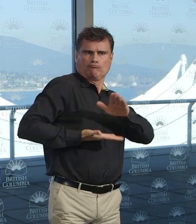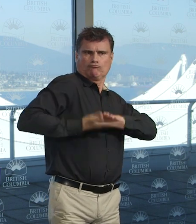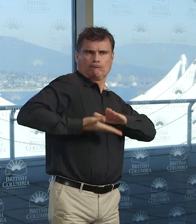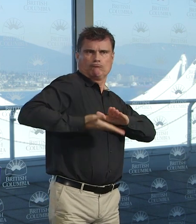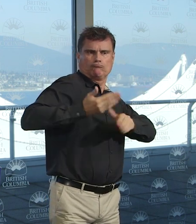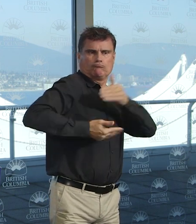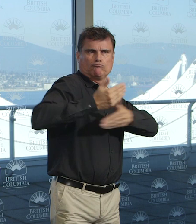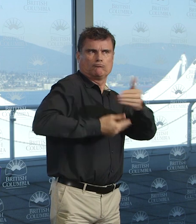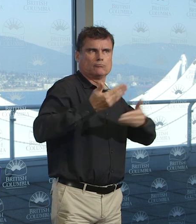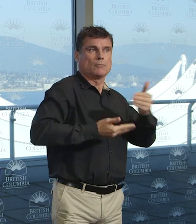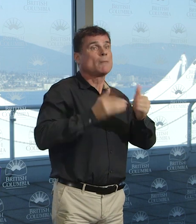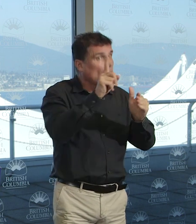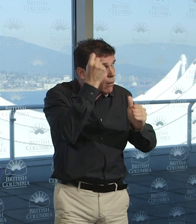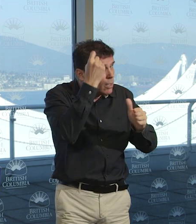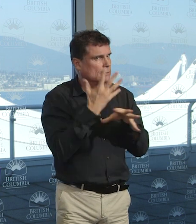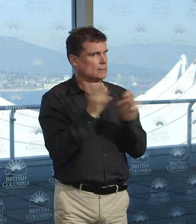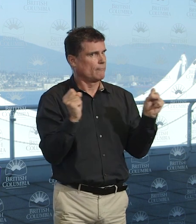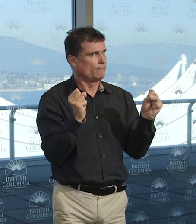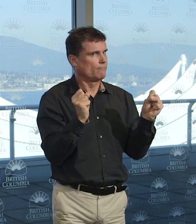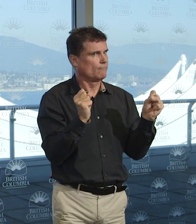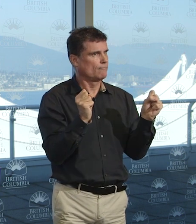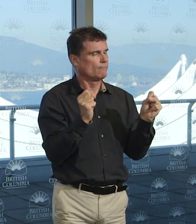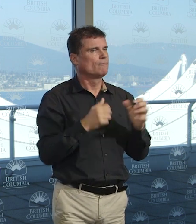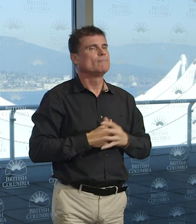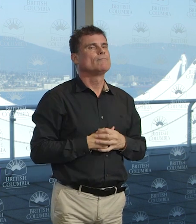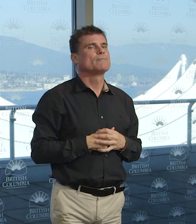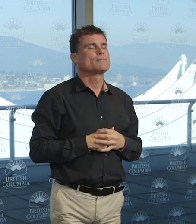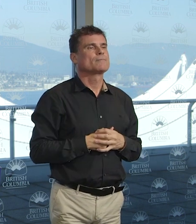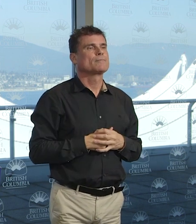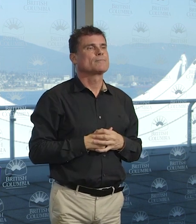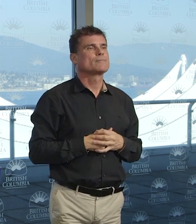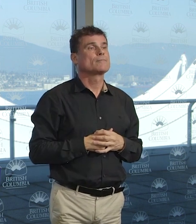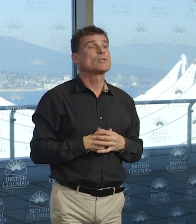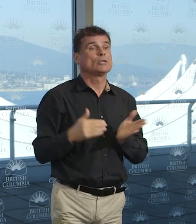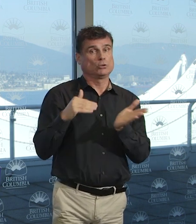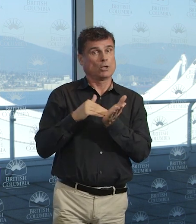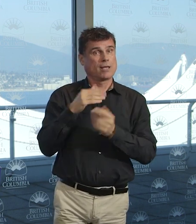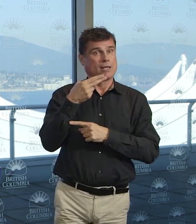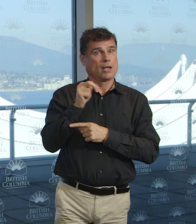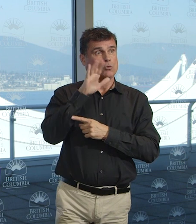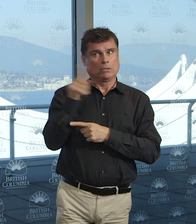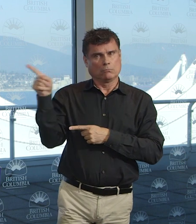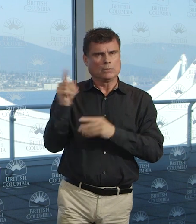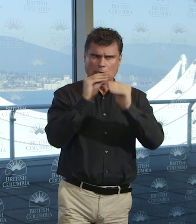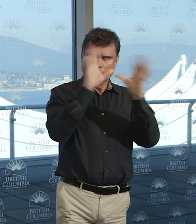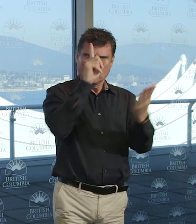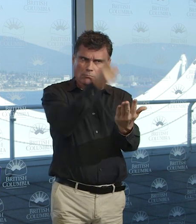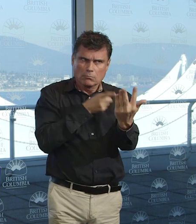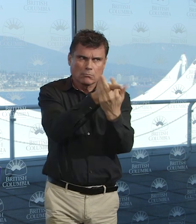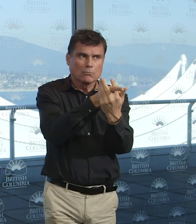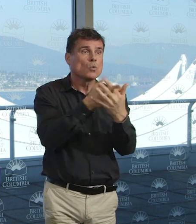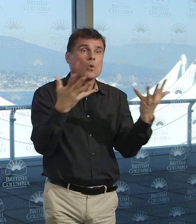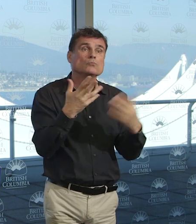Of course, in addition to this, and Dr. Henry has made it clear with respect to restaurants, and I've had occasion to talk to a number of mayors,